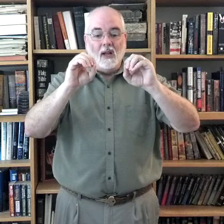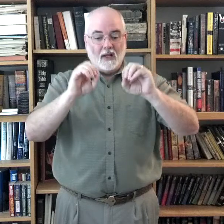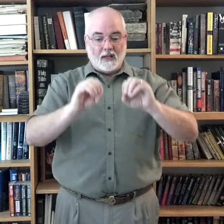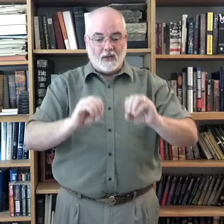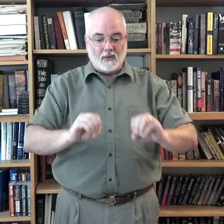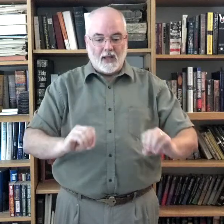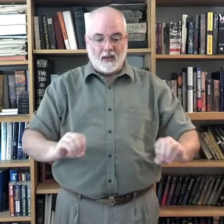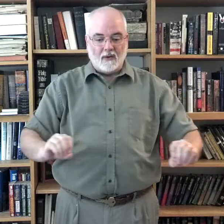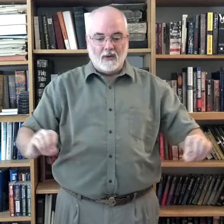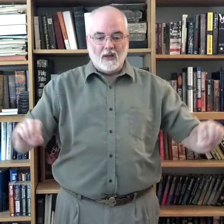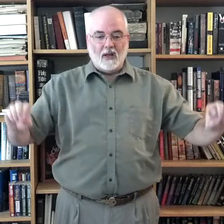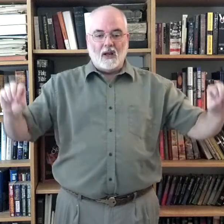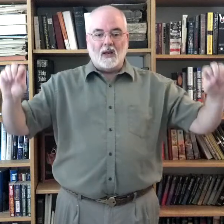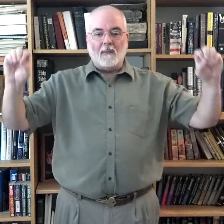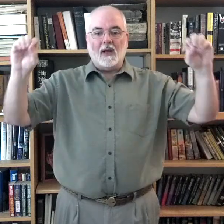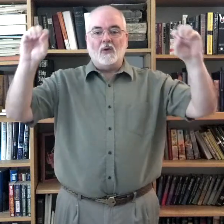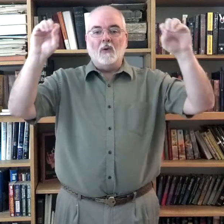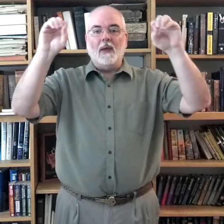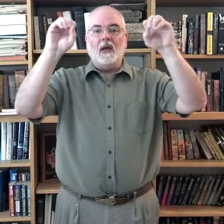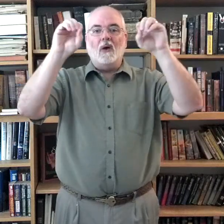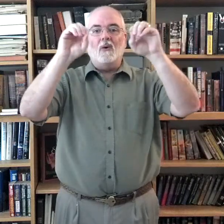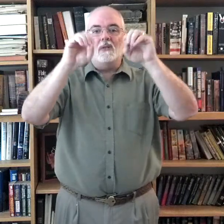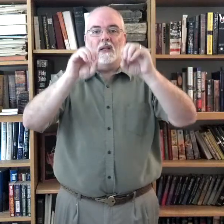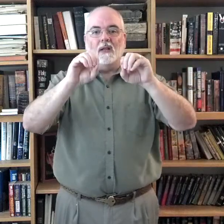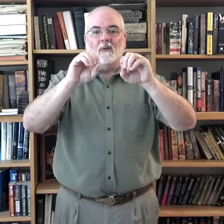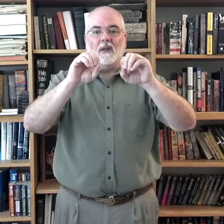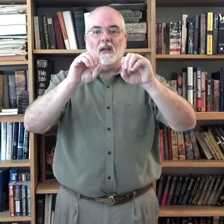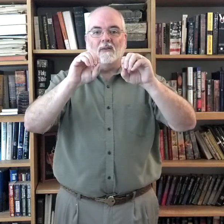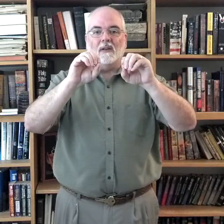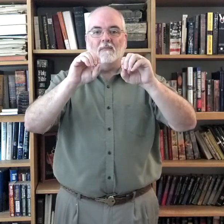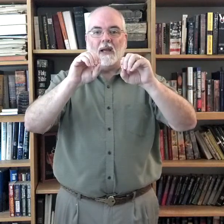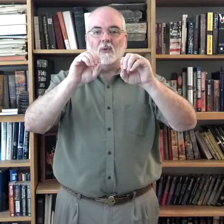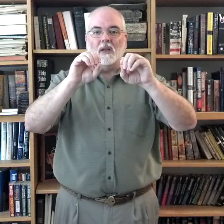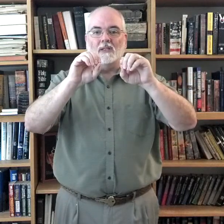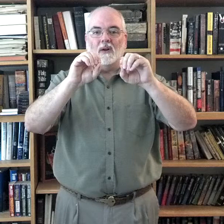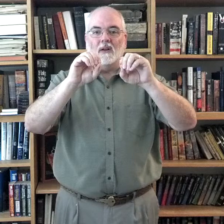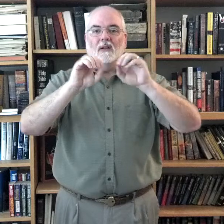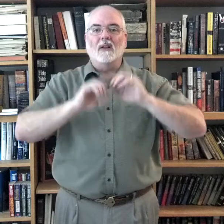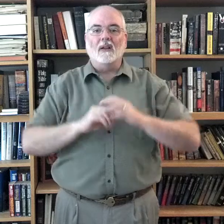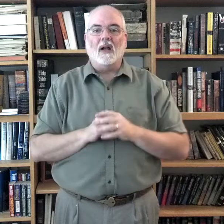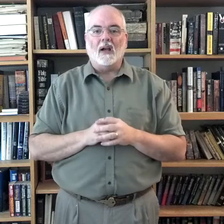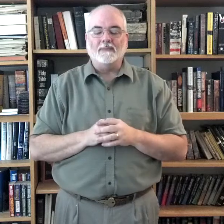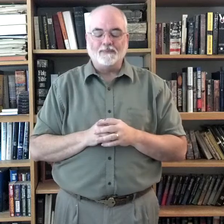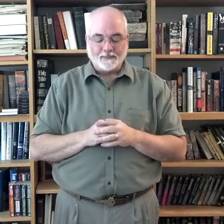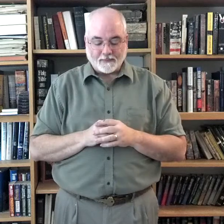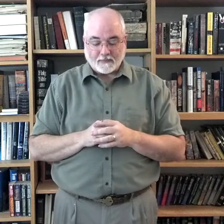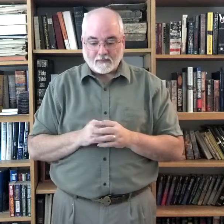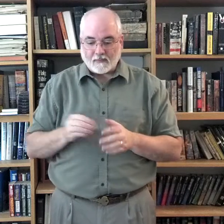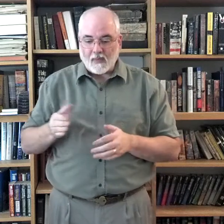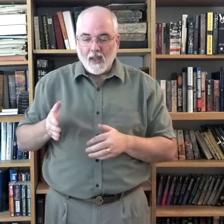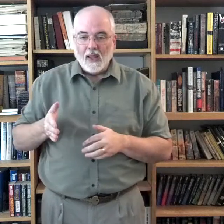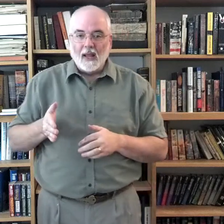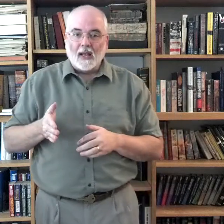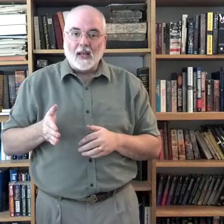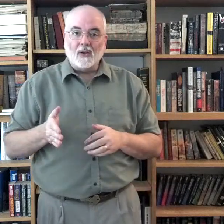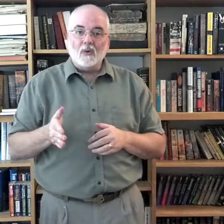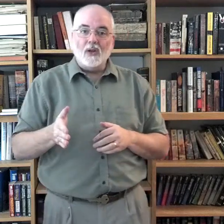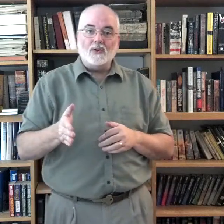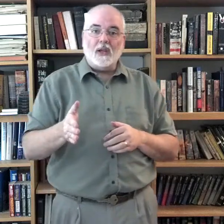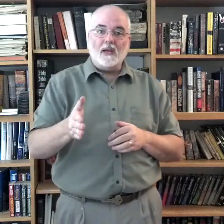They go down, they make two big O's, and they come down. Back to where they started. God. Like you're going to shake your